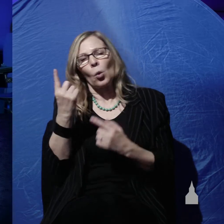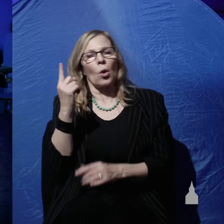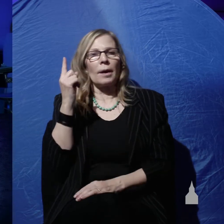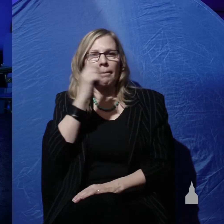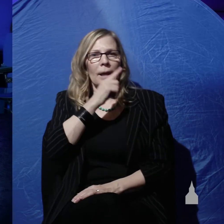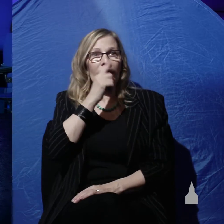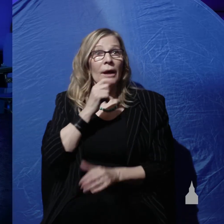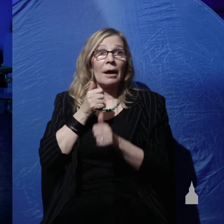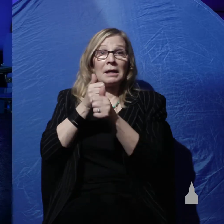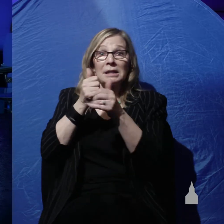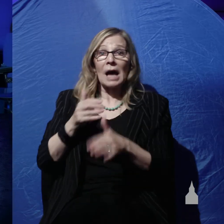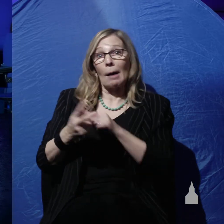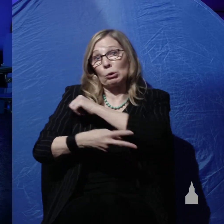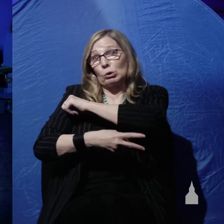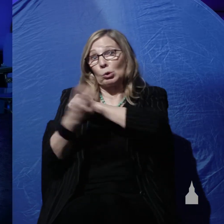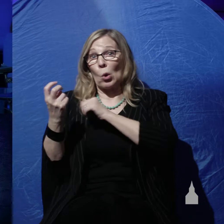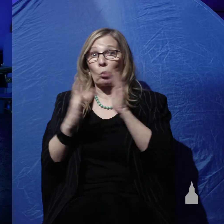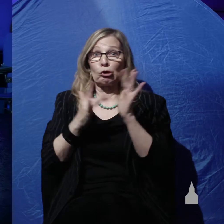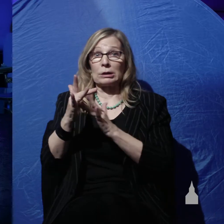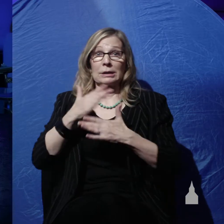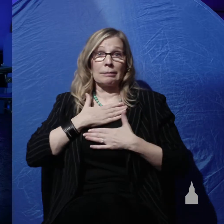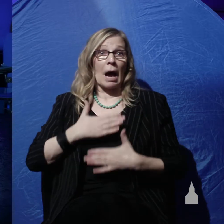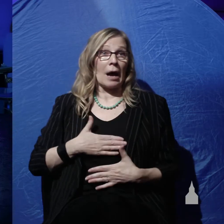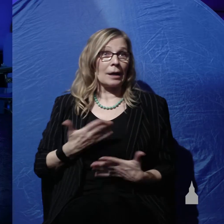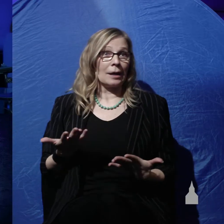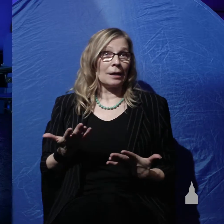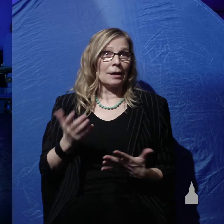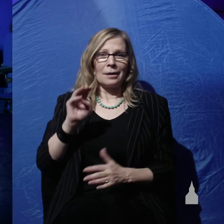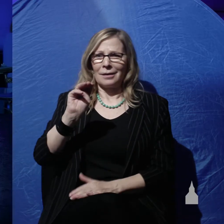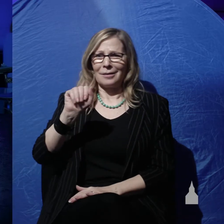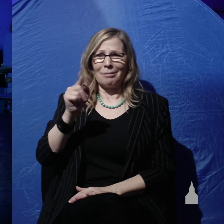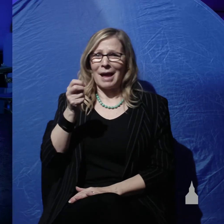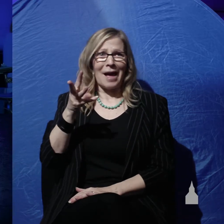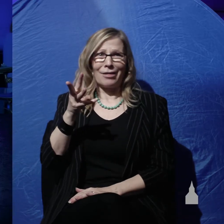disciples stole the body of Jesus, which Matthew refuted in Matthew 28.